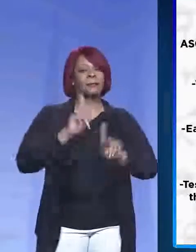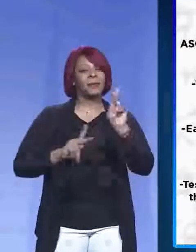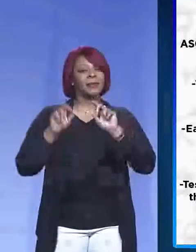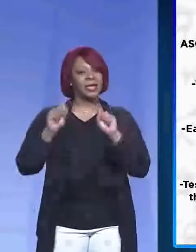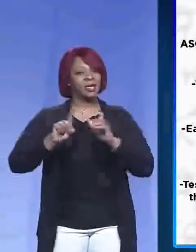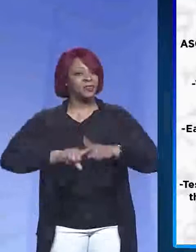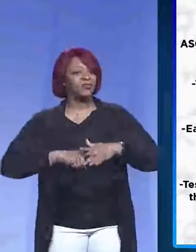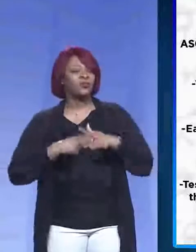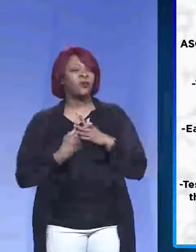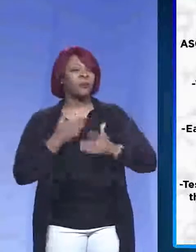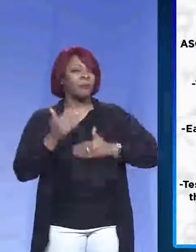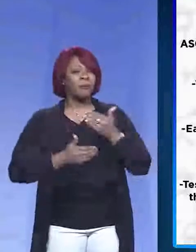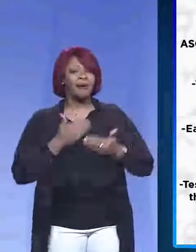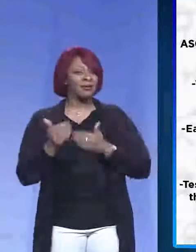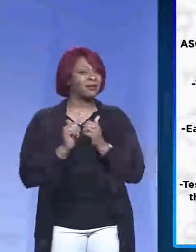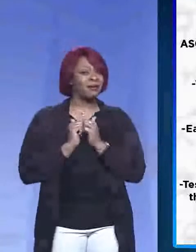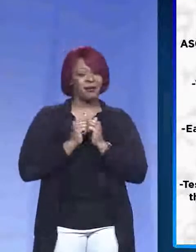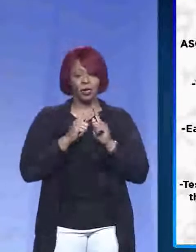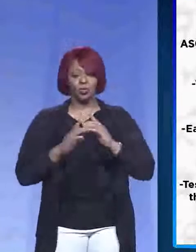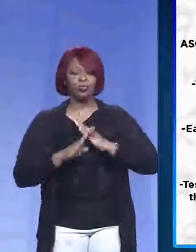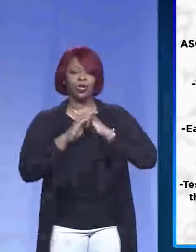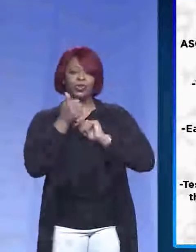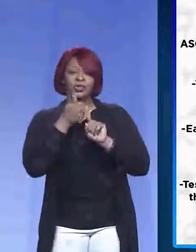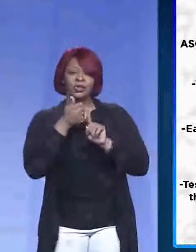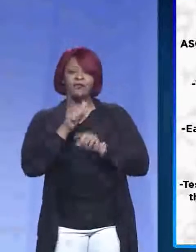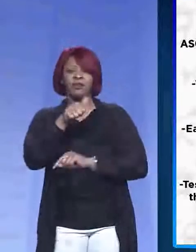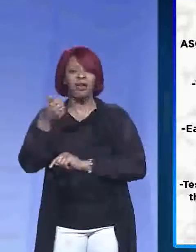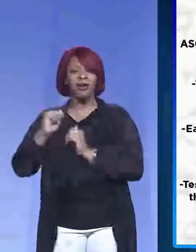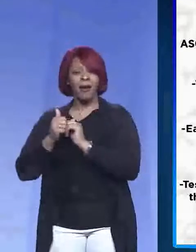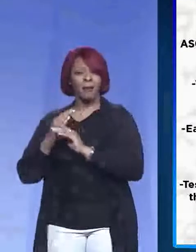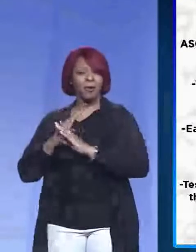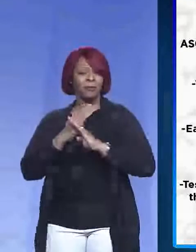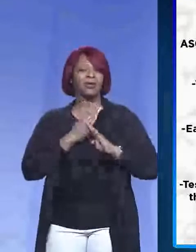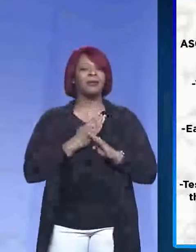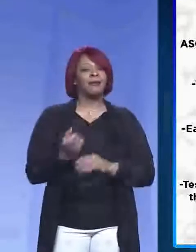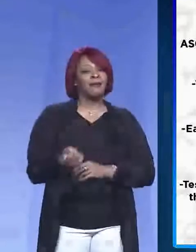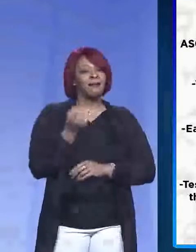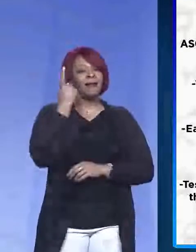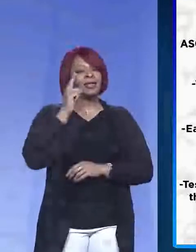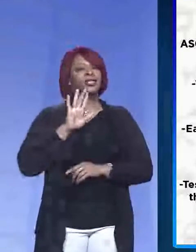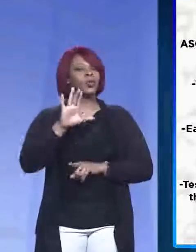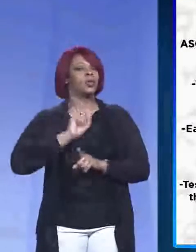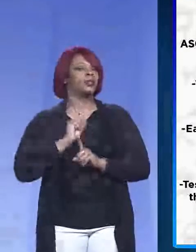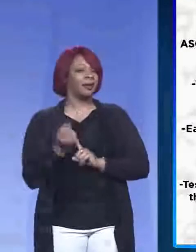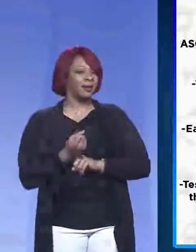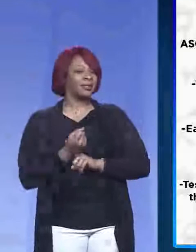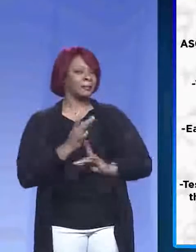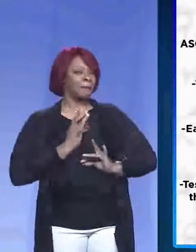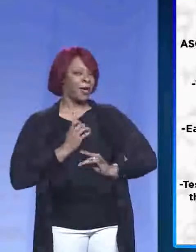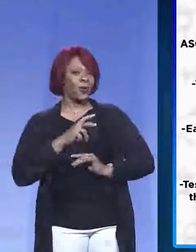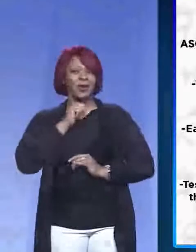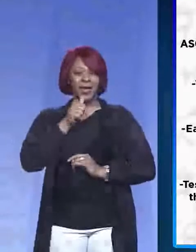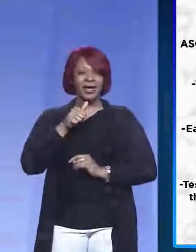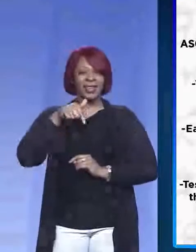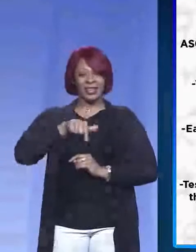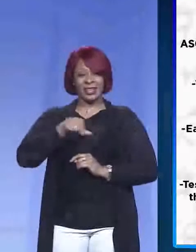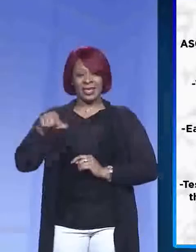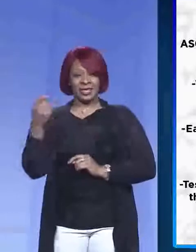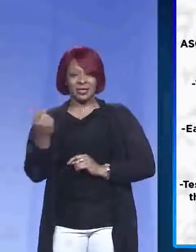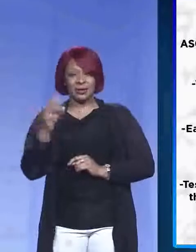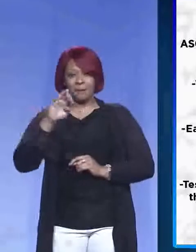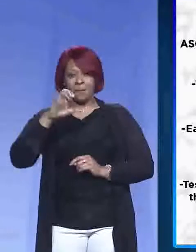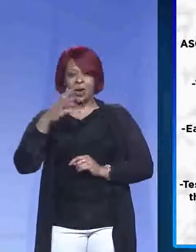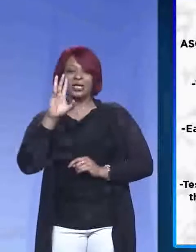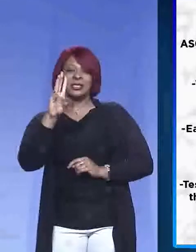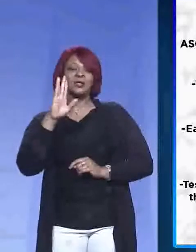to start the process of protecting themselves and others is to understand their status. So this Saturday, March the 6th,